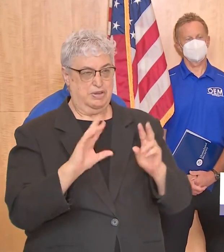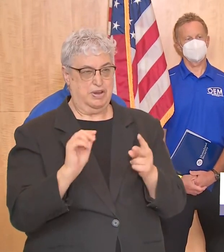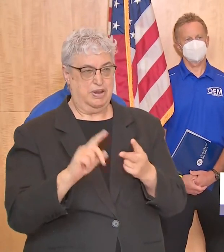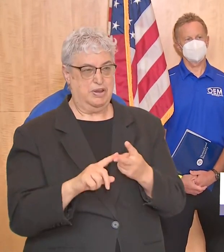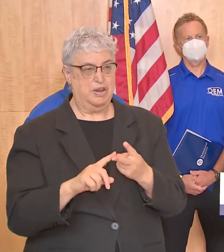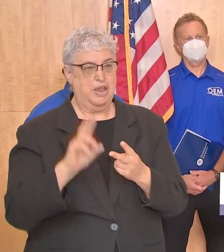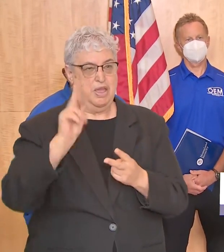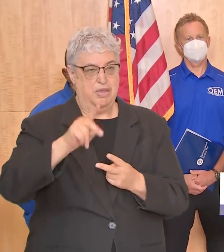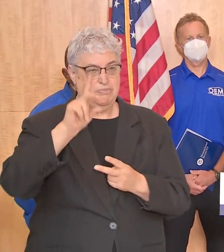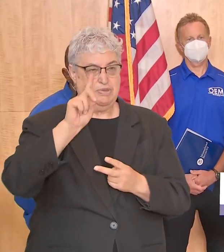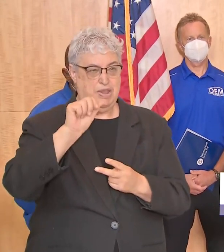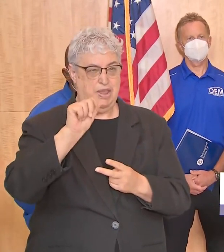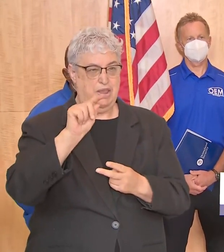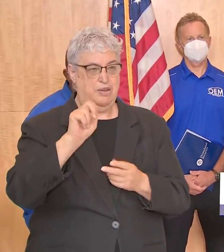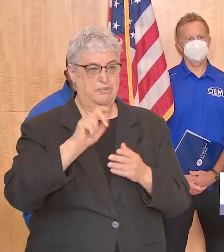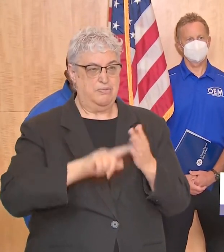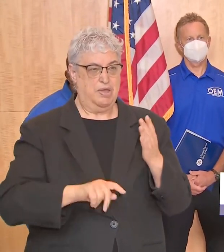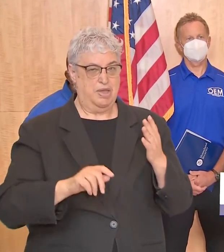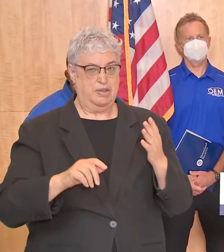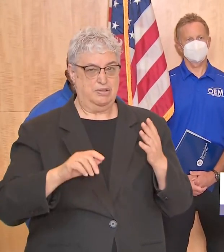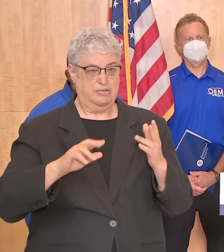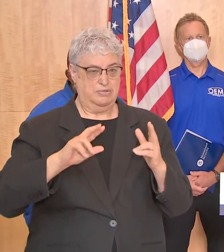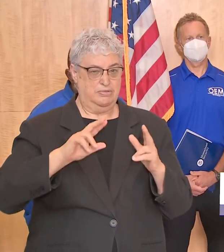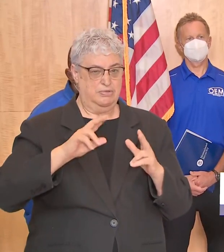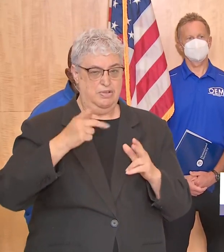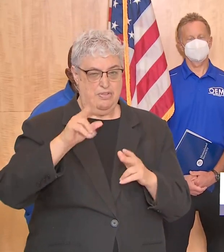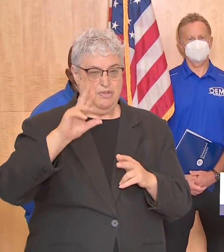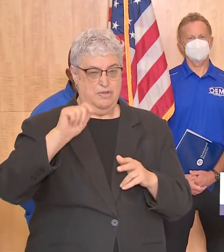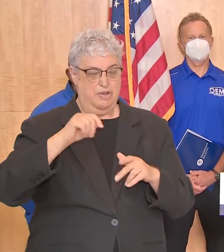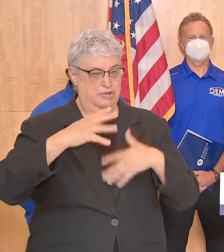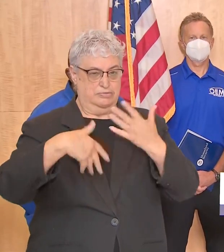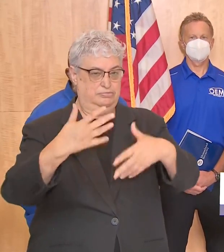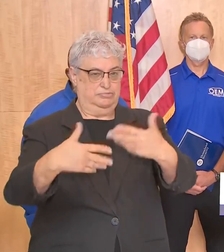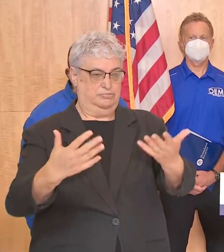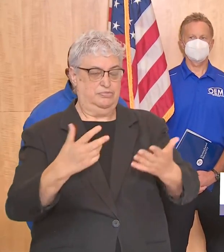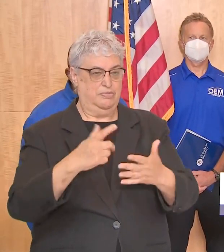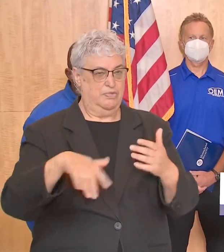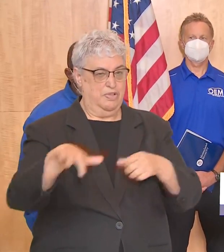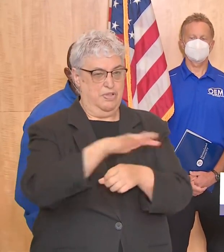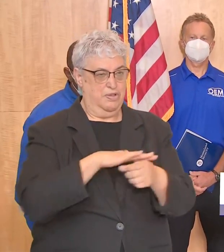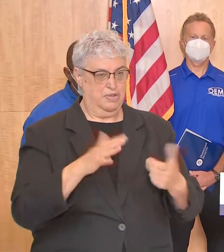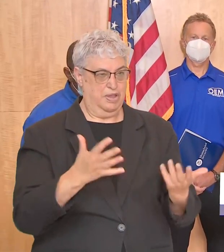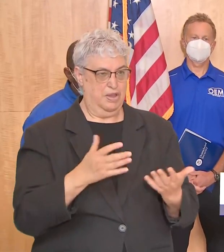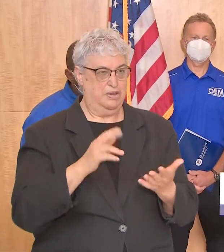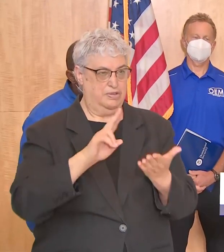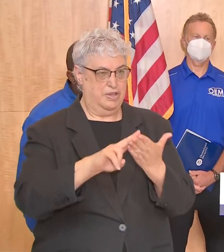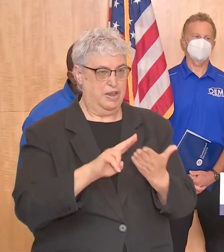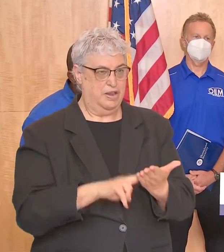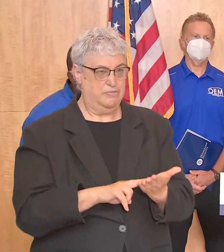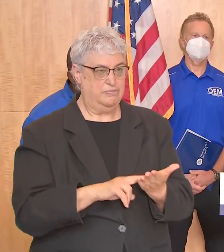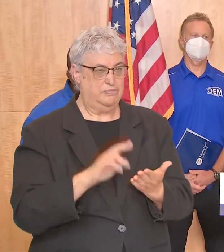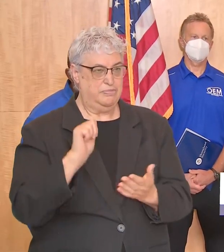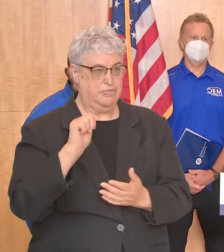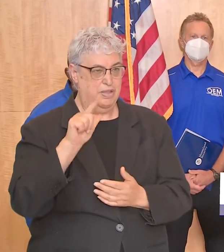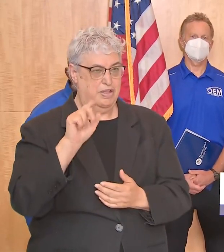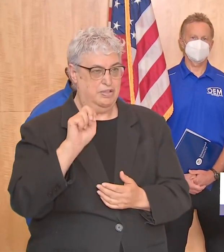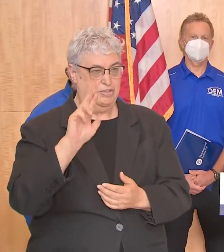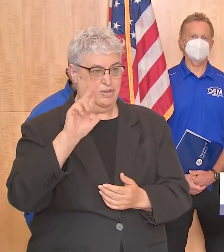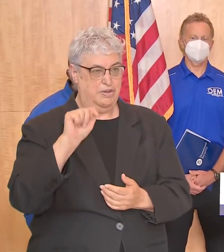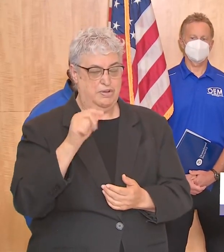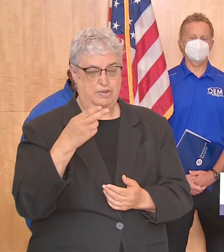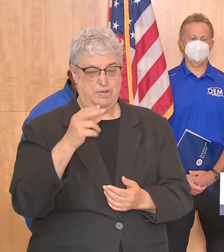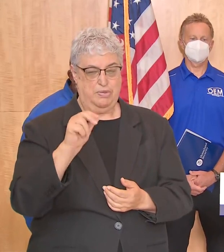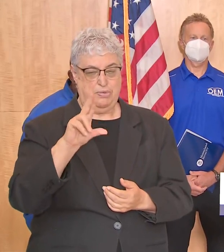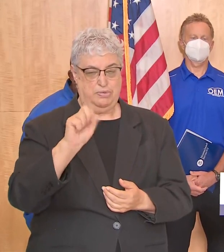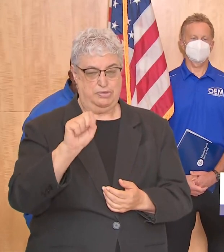and uh updates on what the storm is doing and what the the local officials are recommending also sign up for alert houston there you